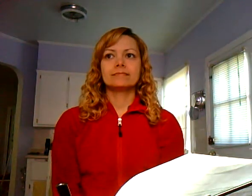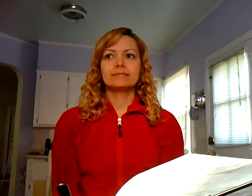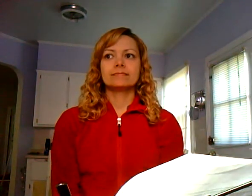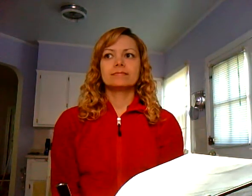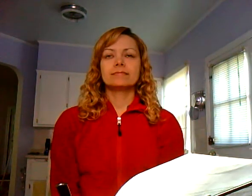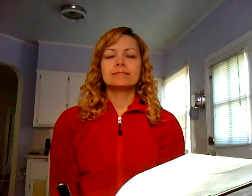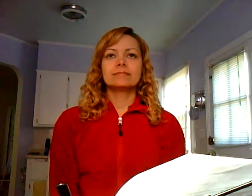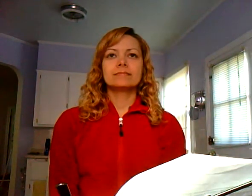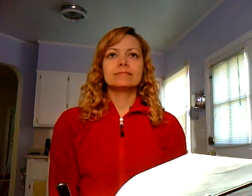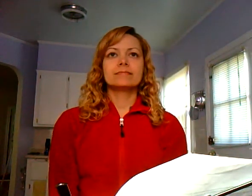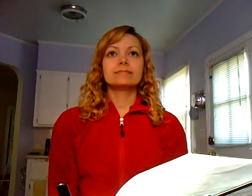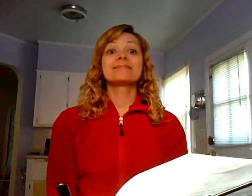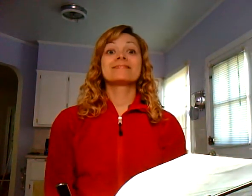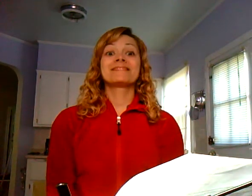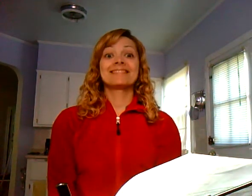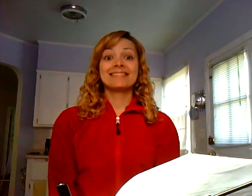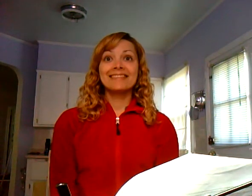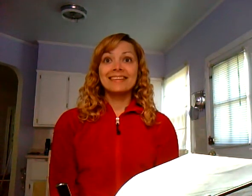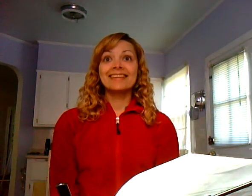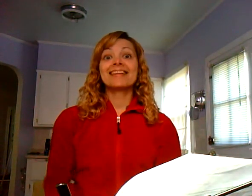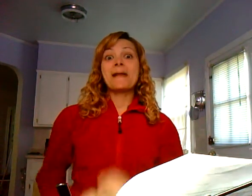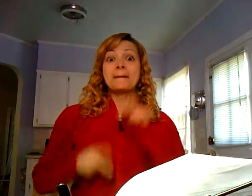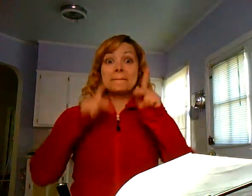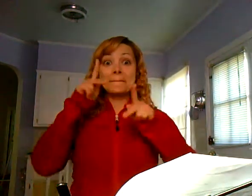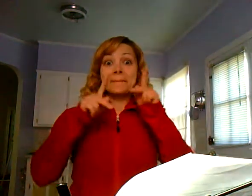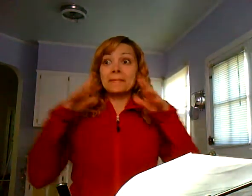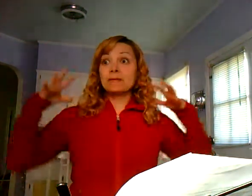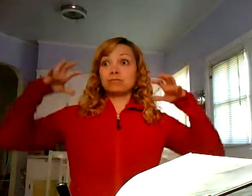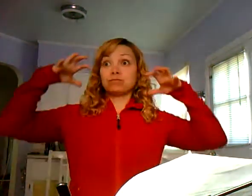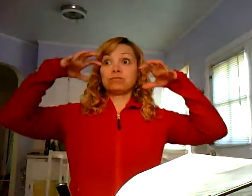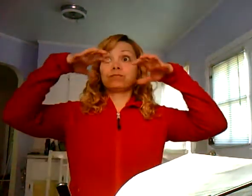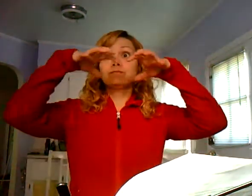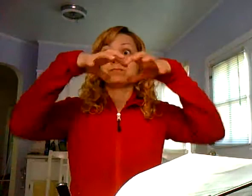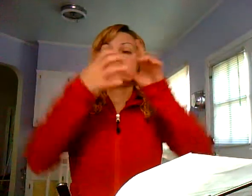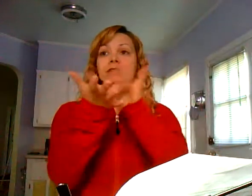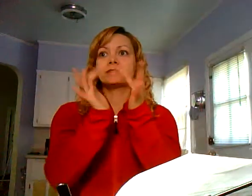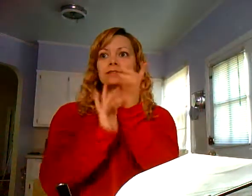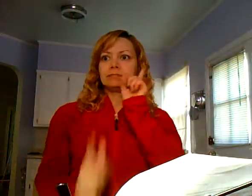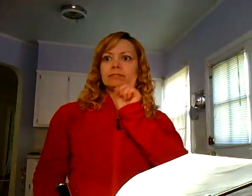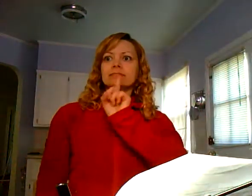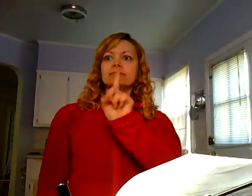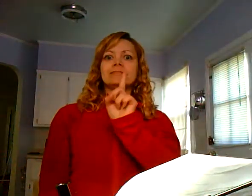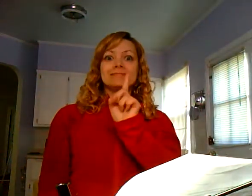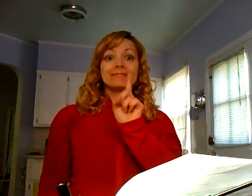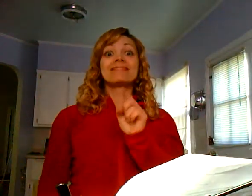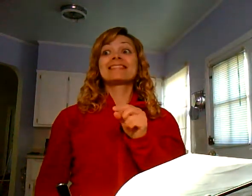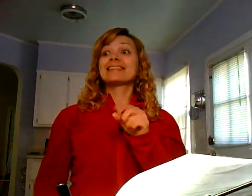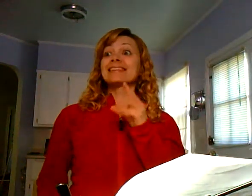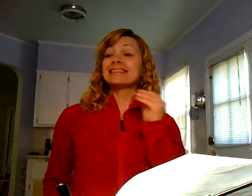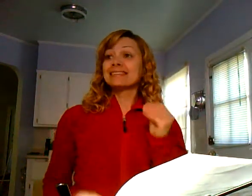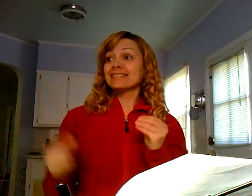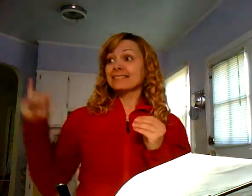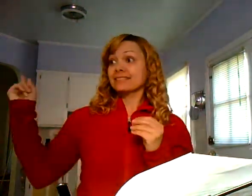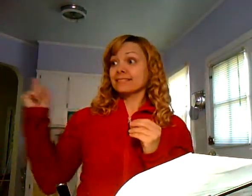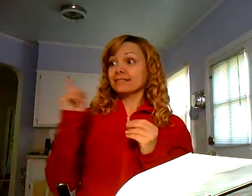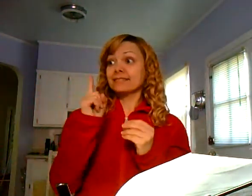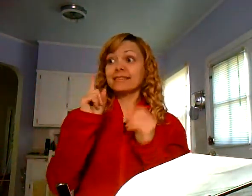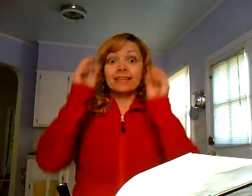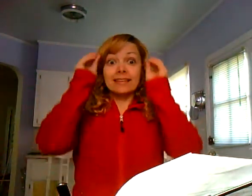dead to bury their own dead. So, many people followed Jesus. And